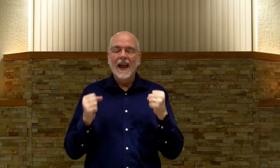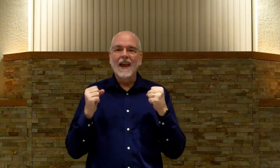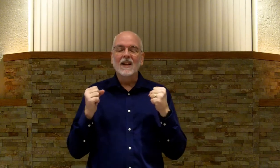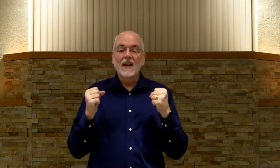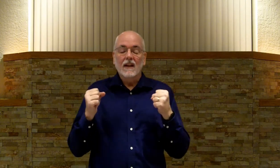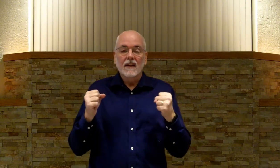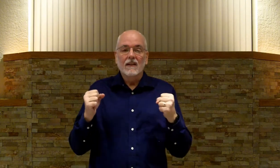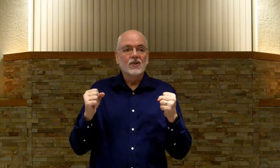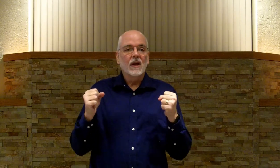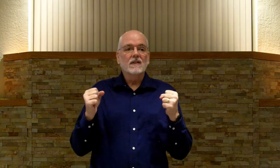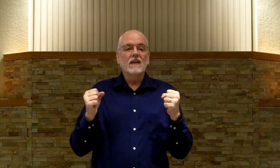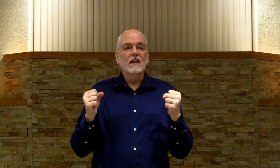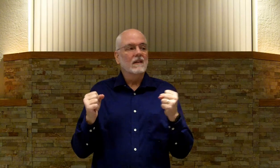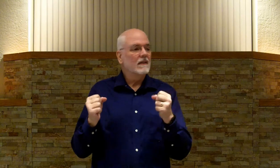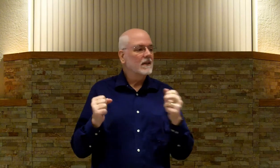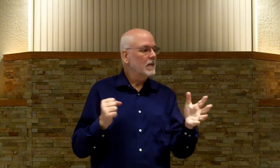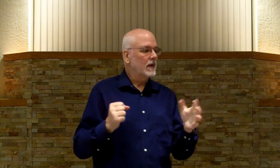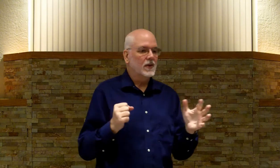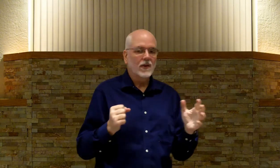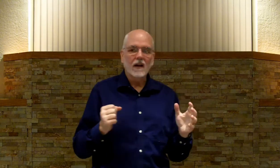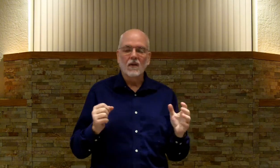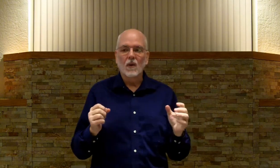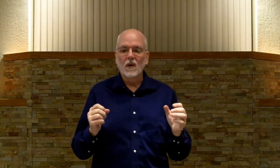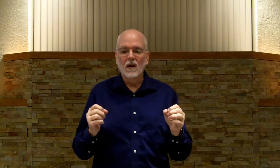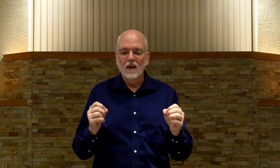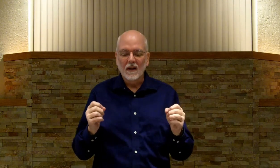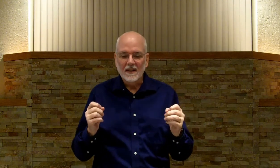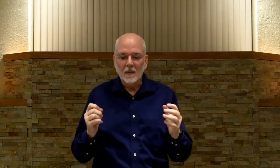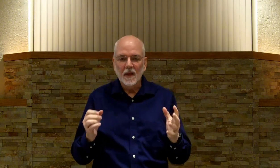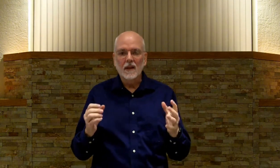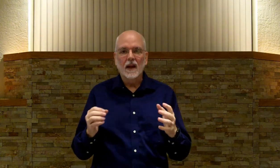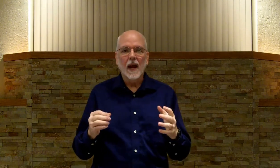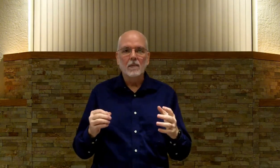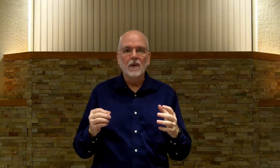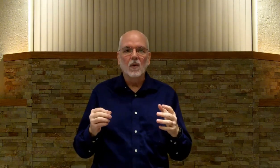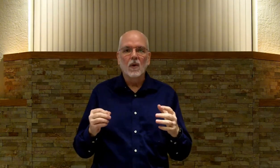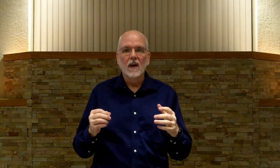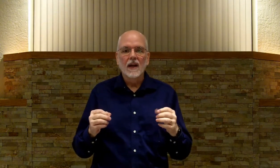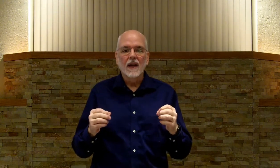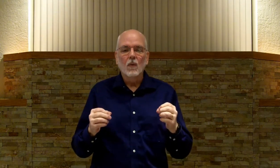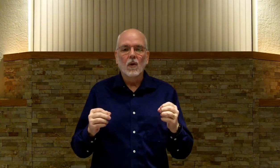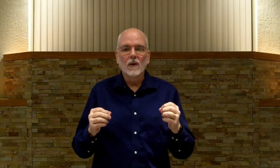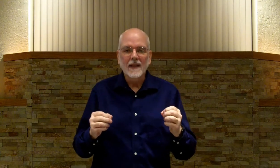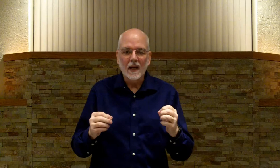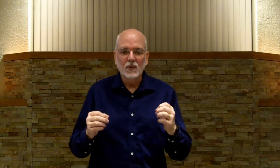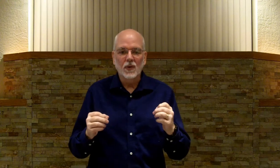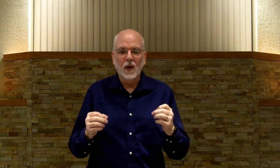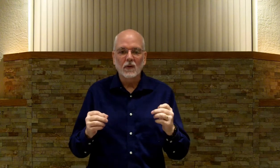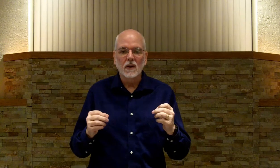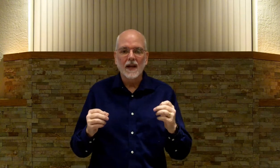And just, somebody will distract, or something little will happen, or it won't go exactly what you thought it was going to,